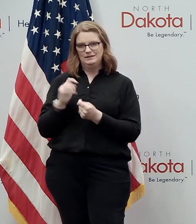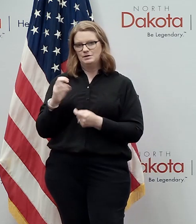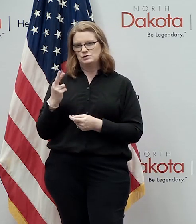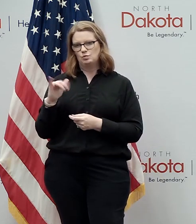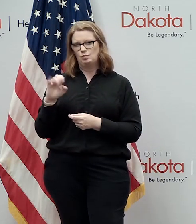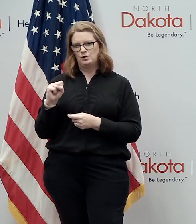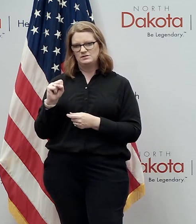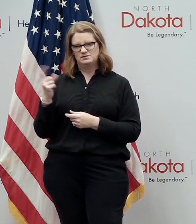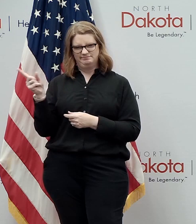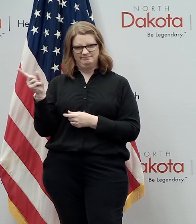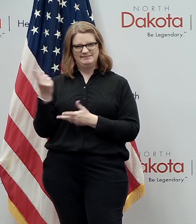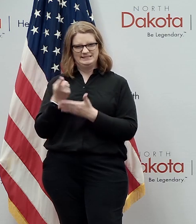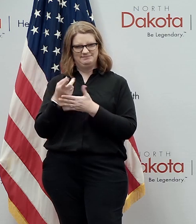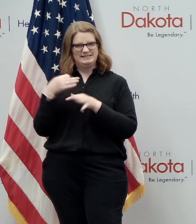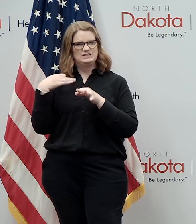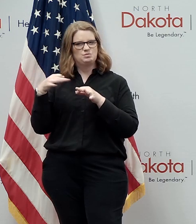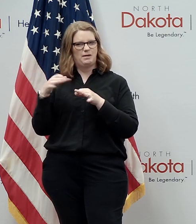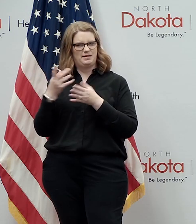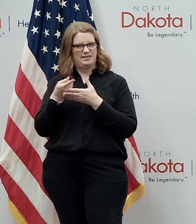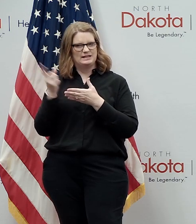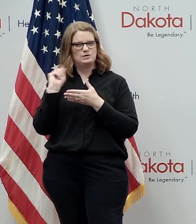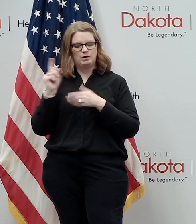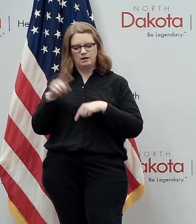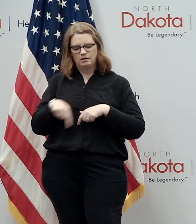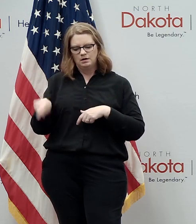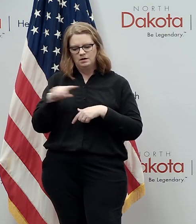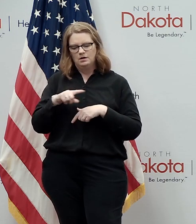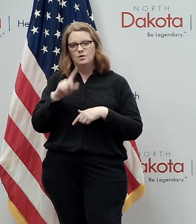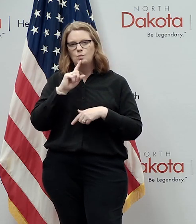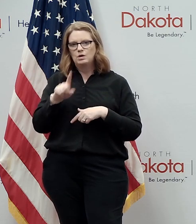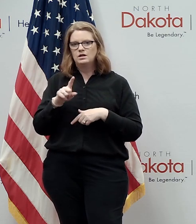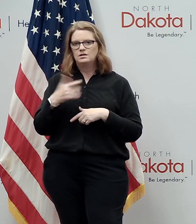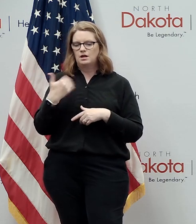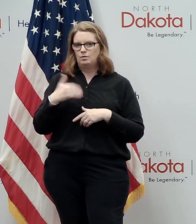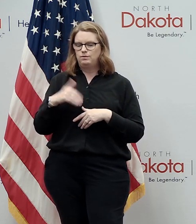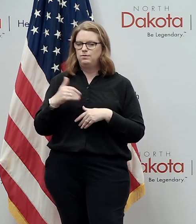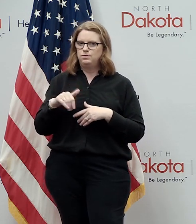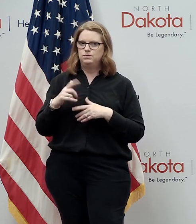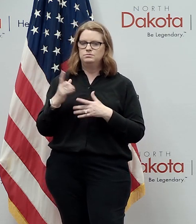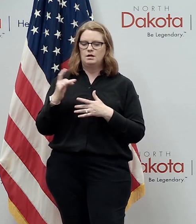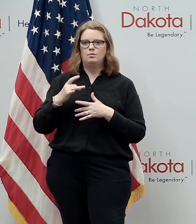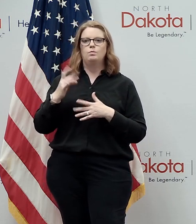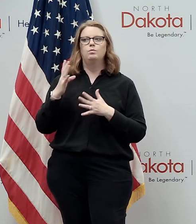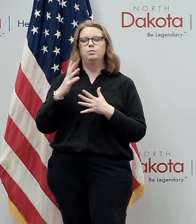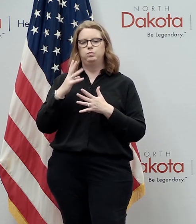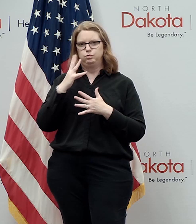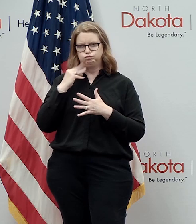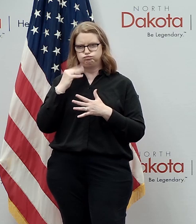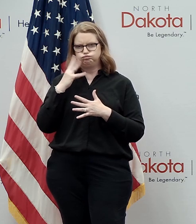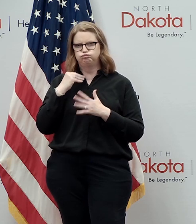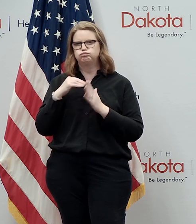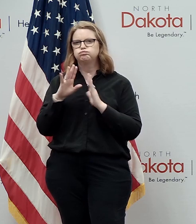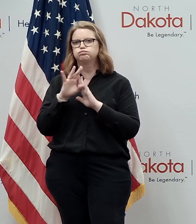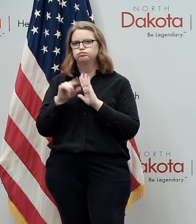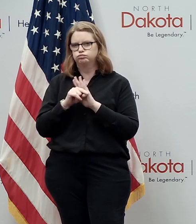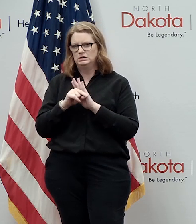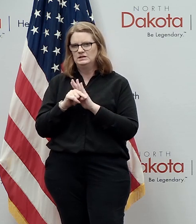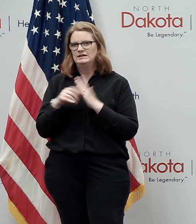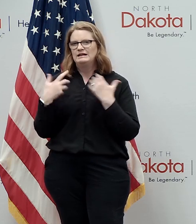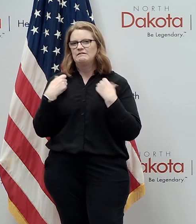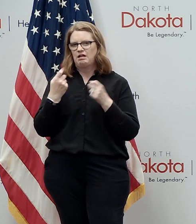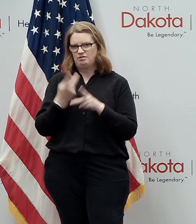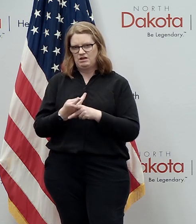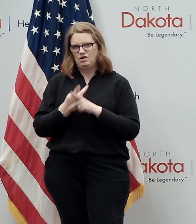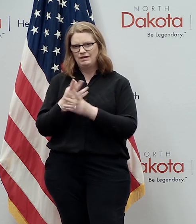uh last week uh these are people with uh deep backgrounds in long-term care and in nursing uh and they're